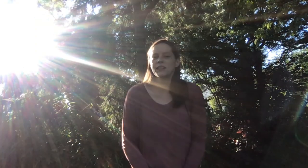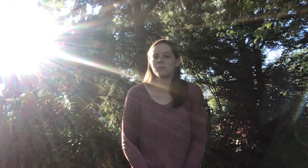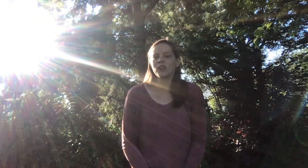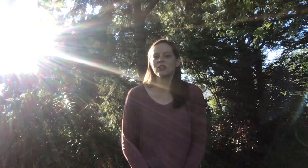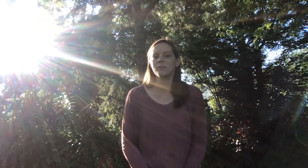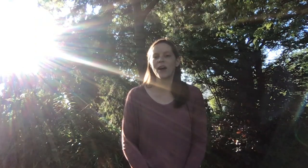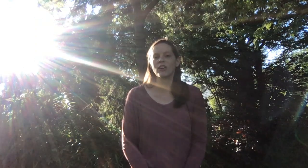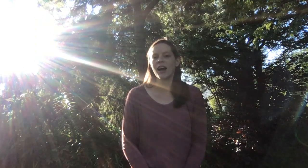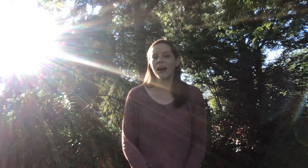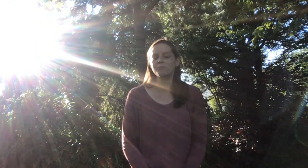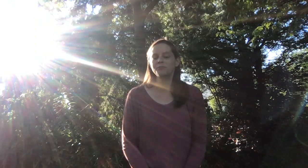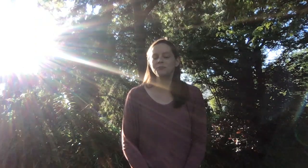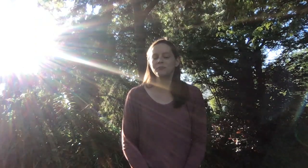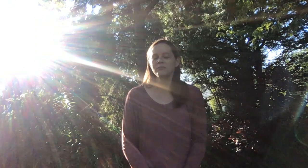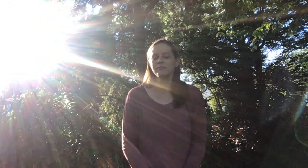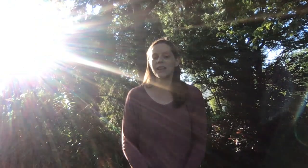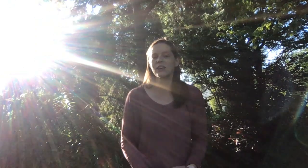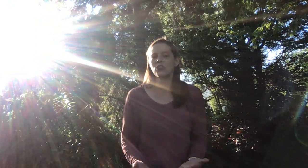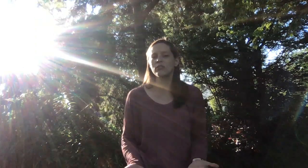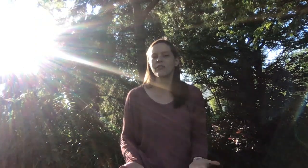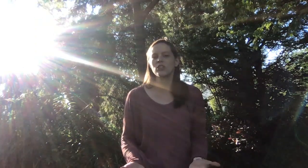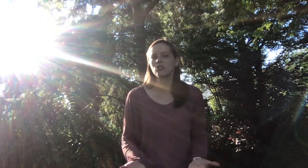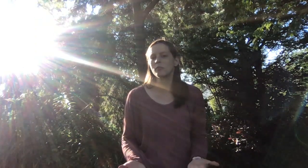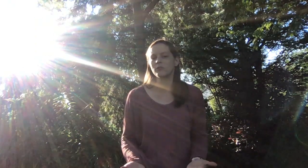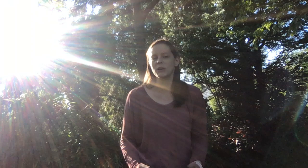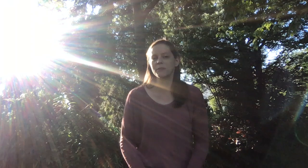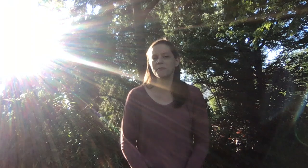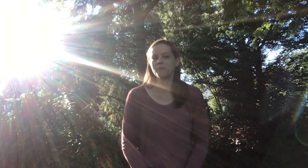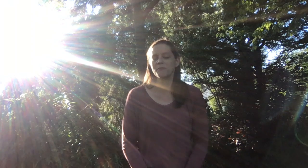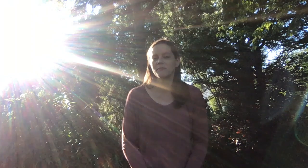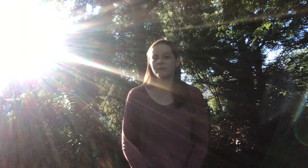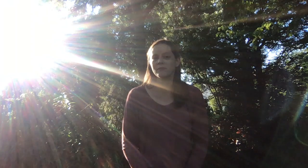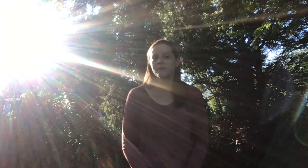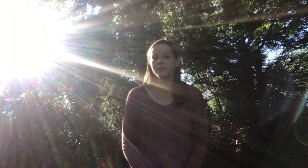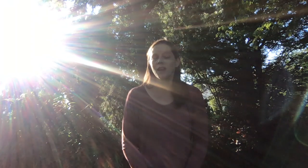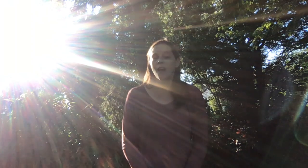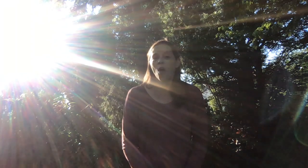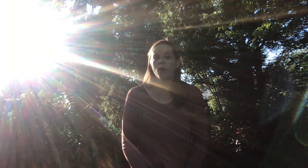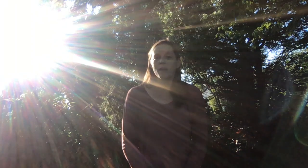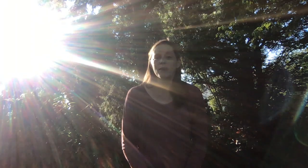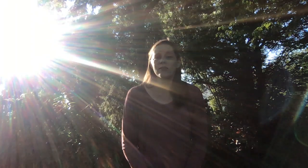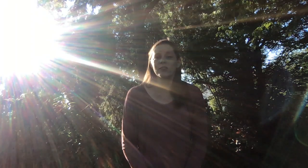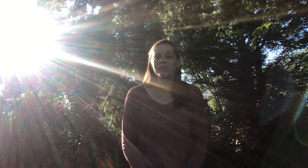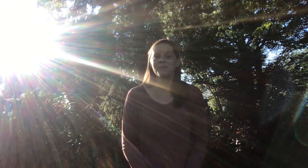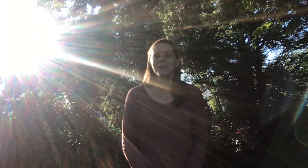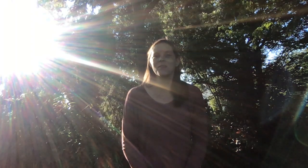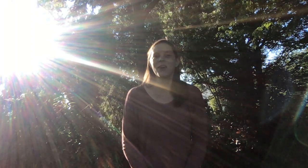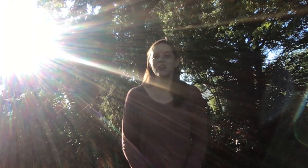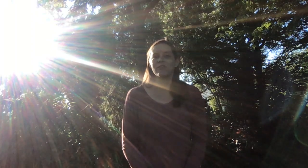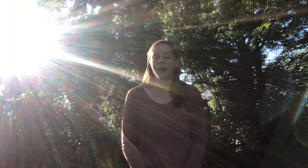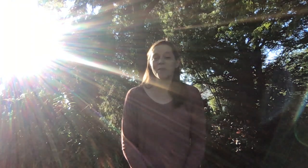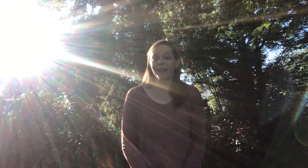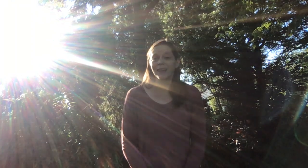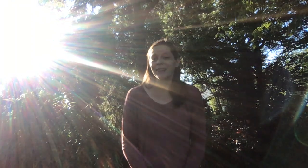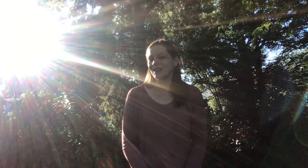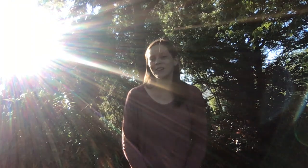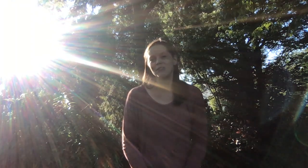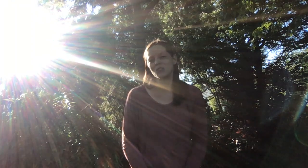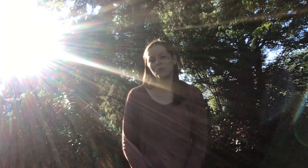special about God that you never knew before. Or maybe you've learned something about your family that you never knew